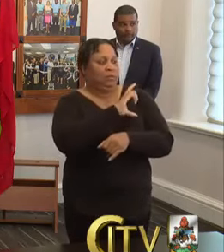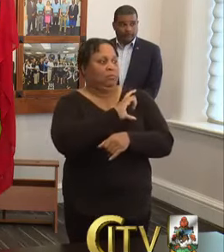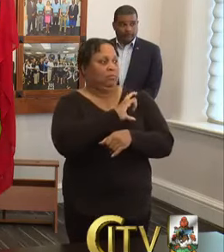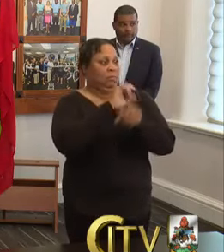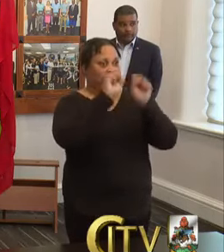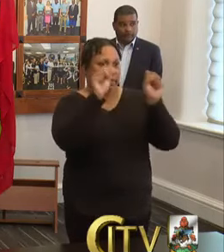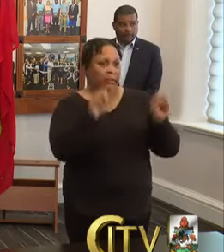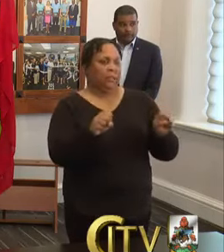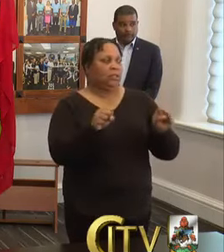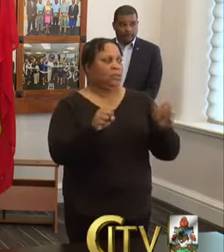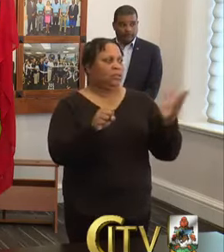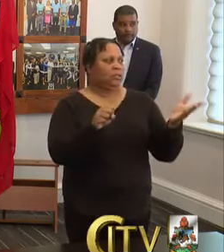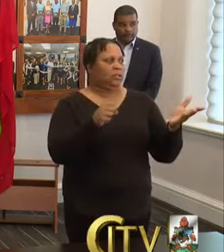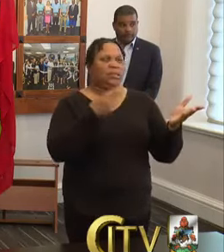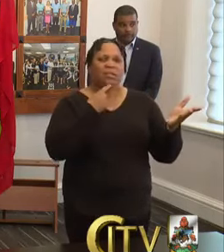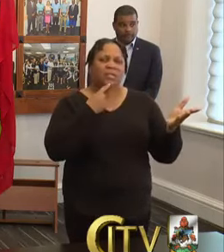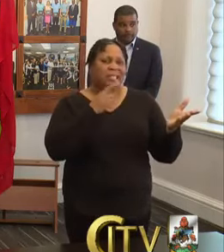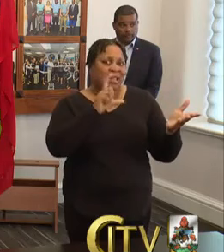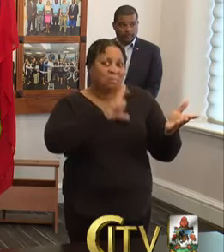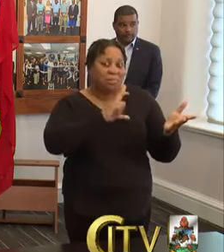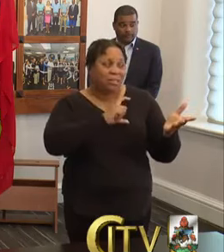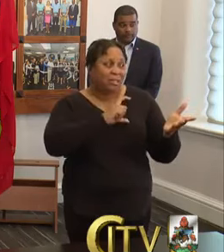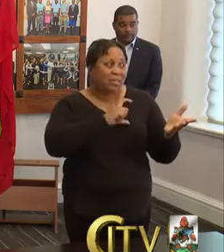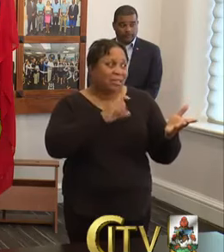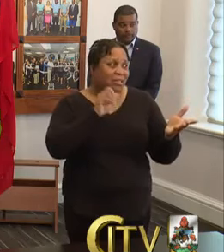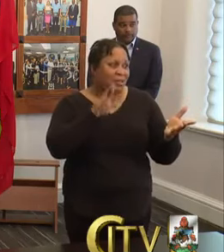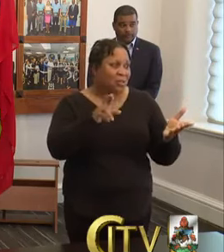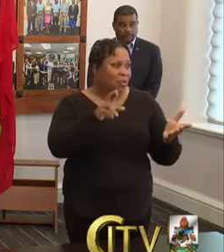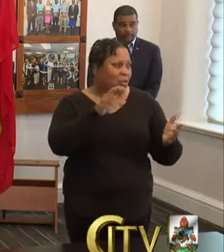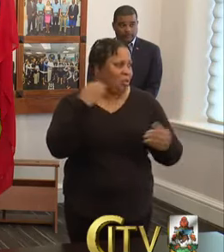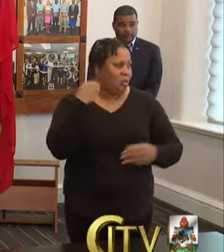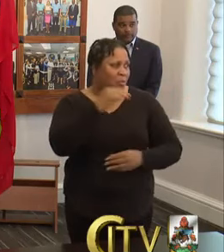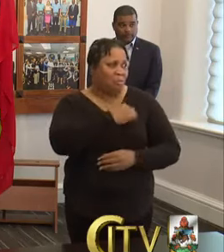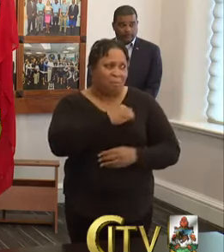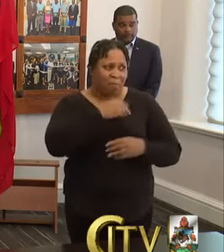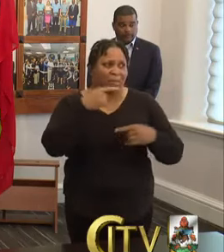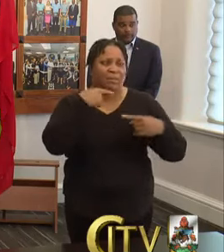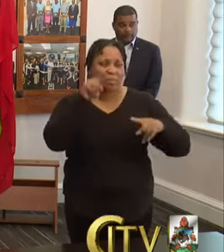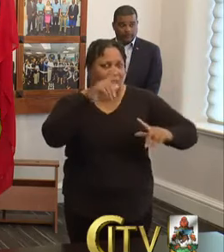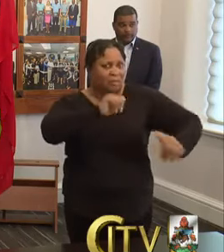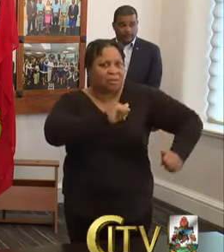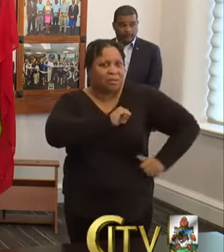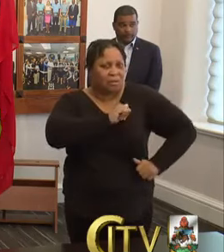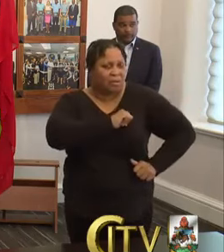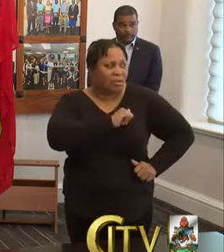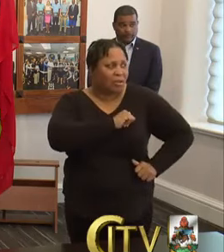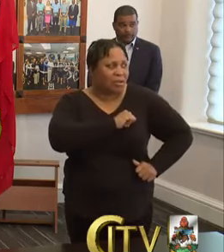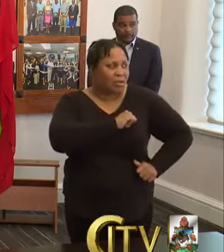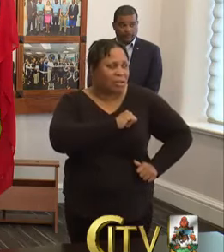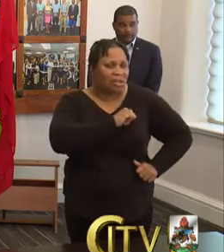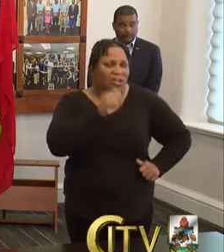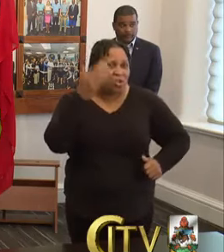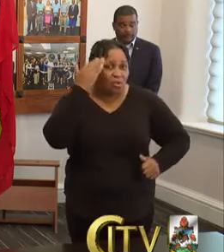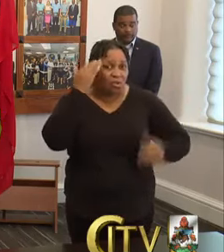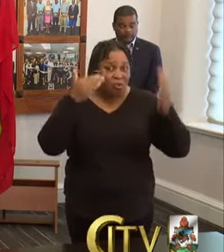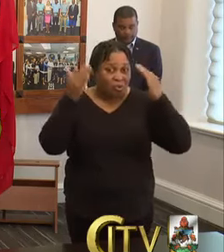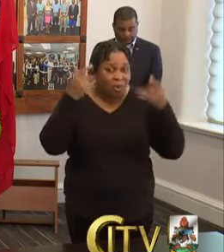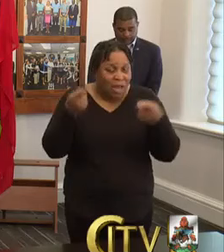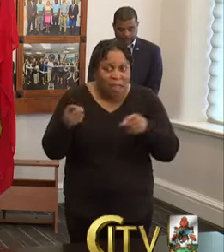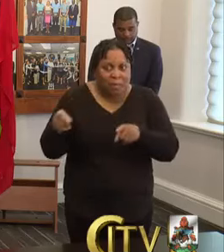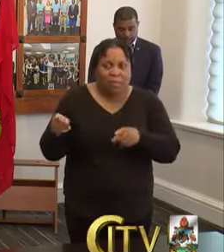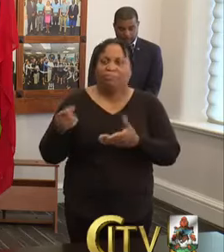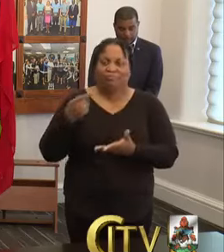who, whether or it was police or regiment officers or a member of the public who realised that the break-in had taken place? I cannot.